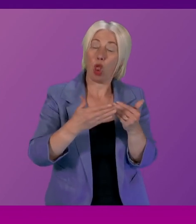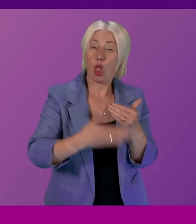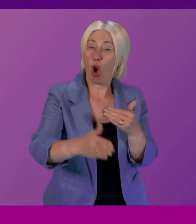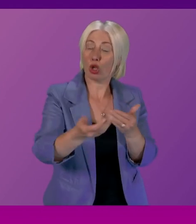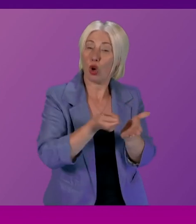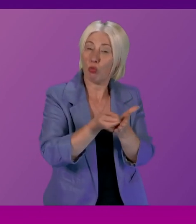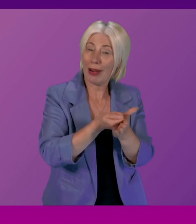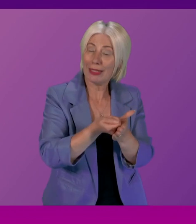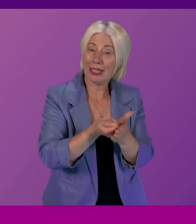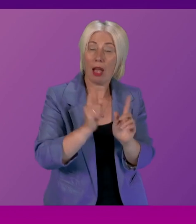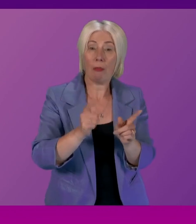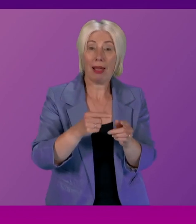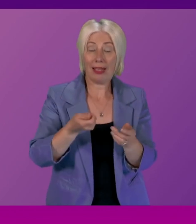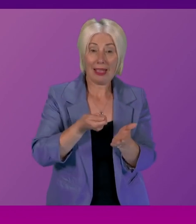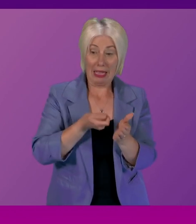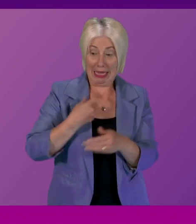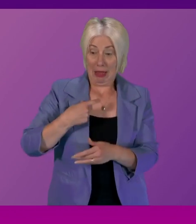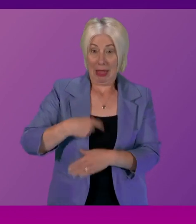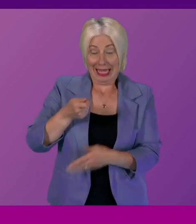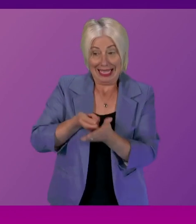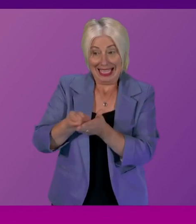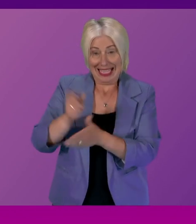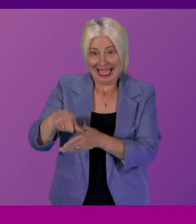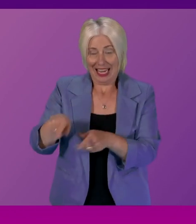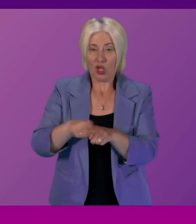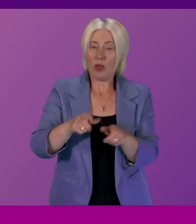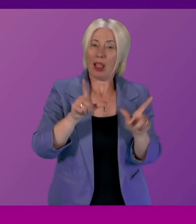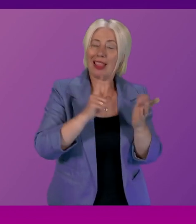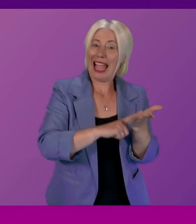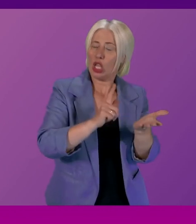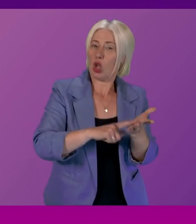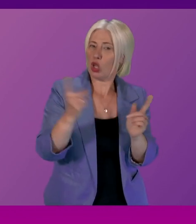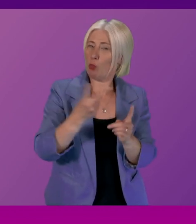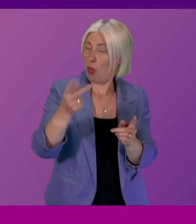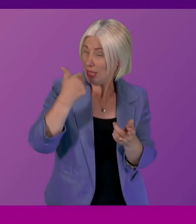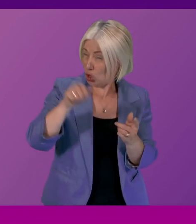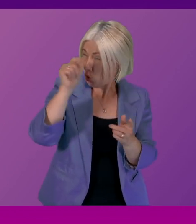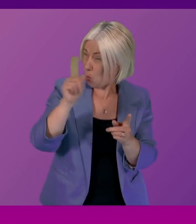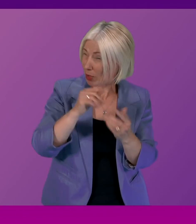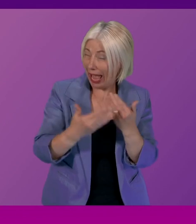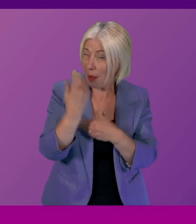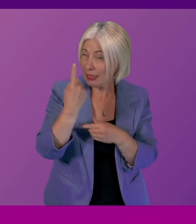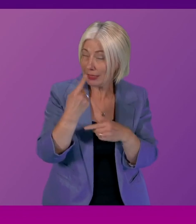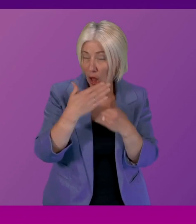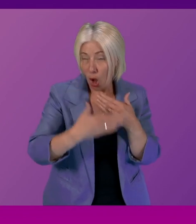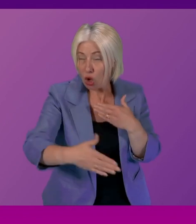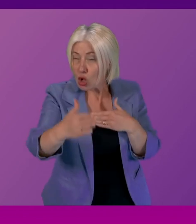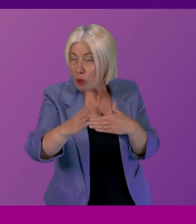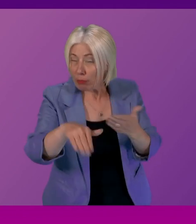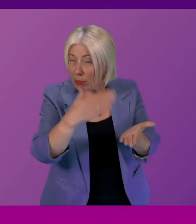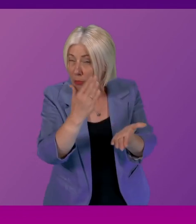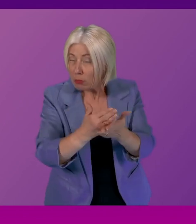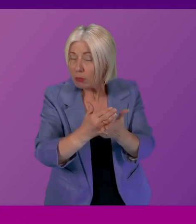certainty about what will happen in this interim period is a matter of urgency and the committee has been assured